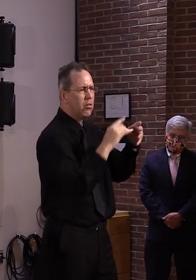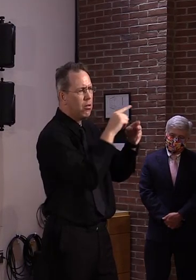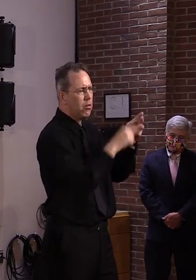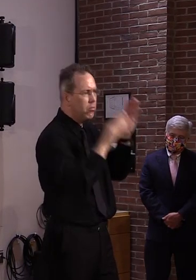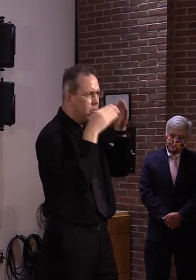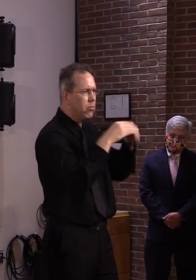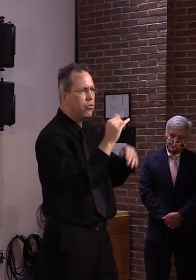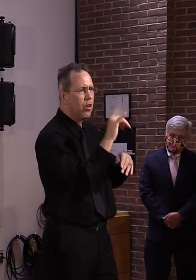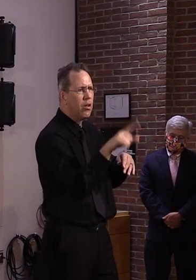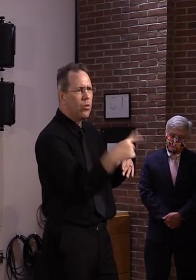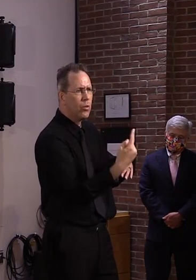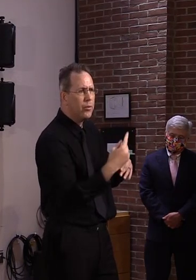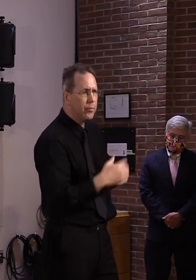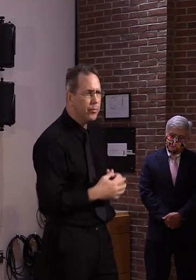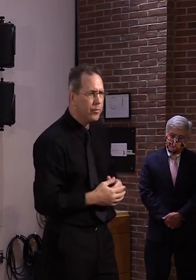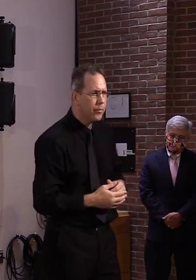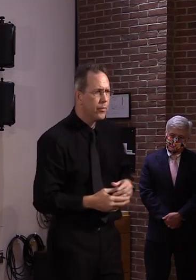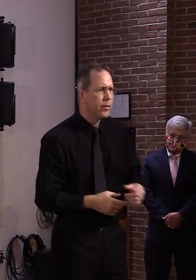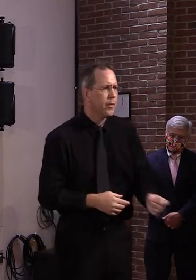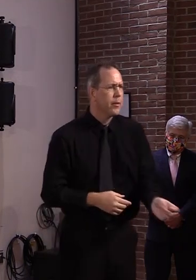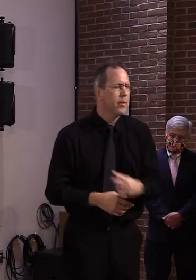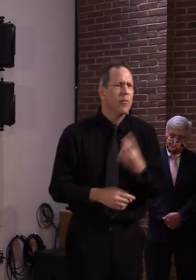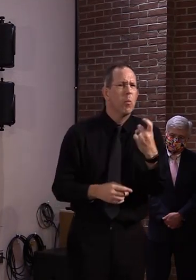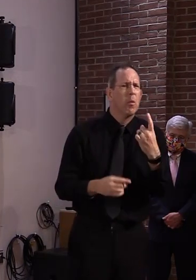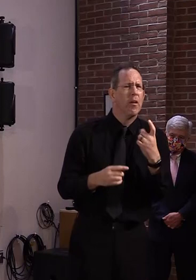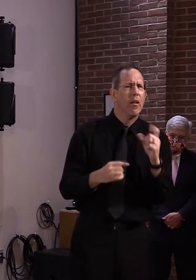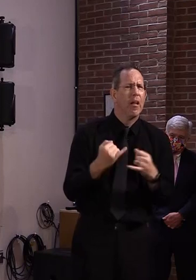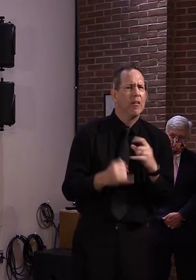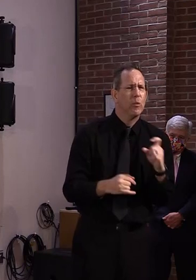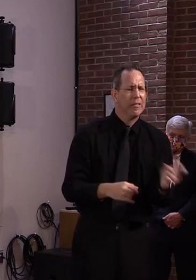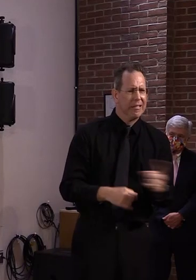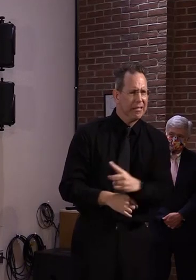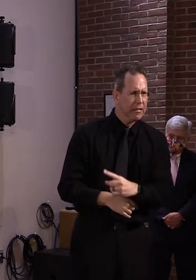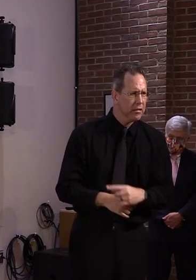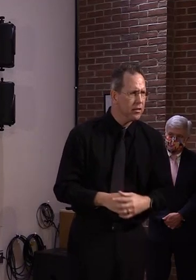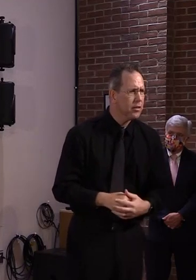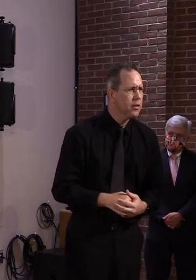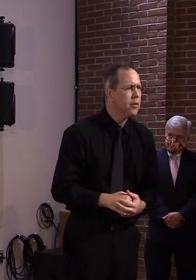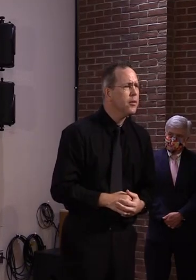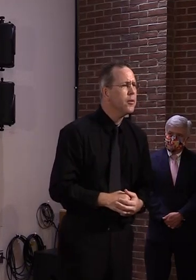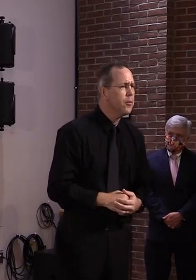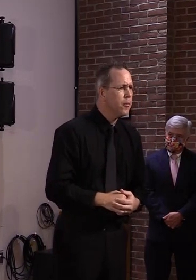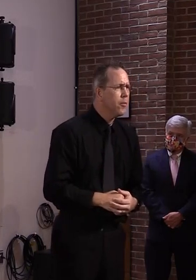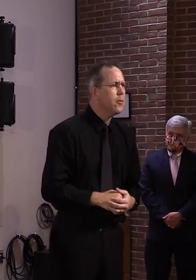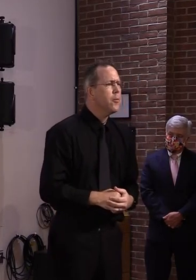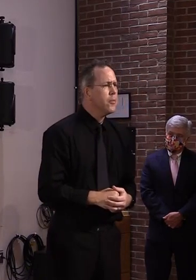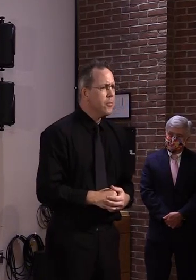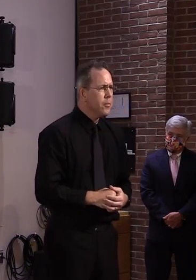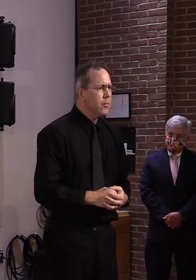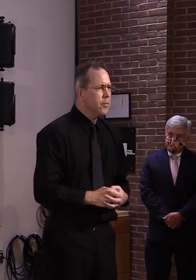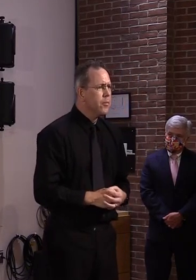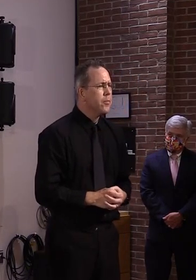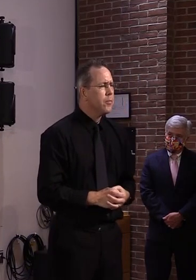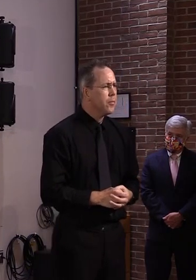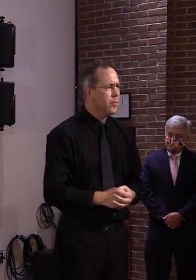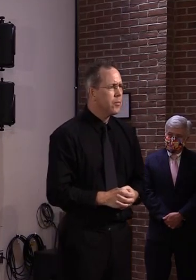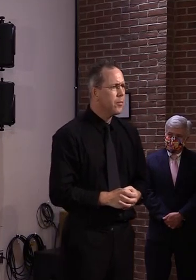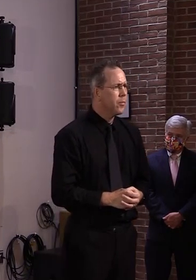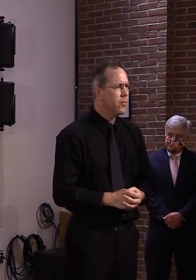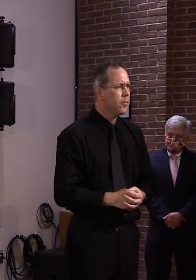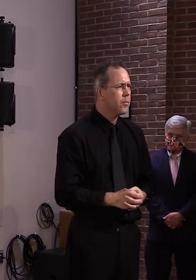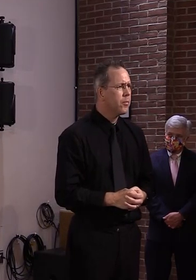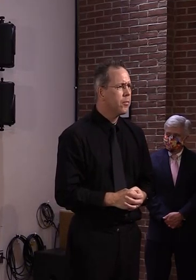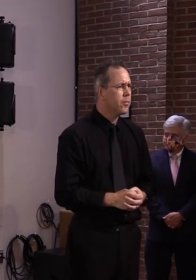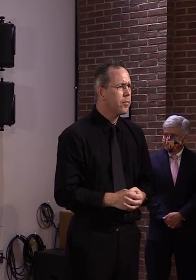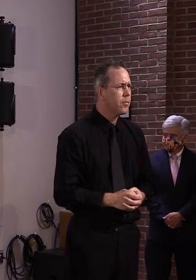And last testing question here. Are there ways to get the test results back faster? You know, like have any of those rapid results tests gotten good enough that